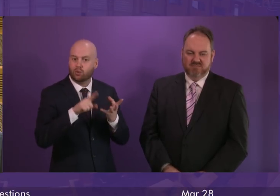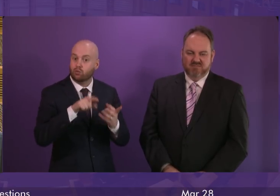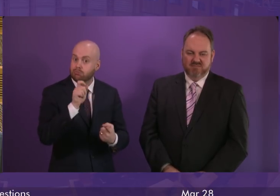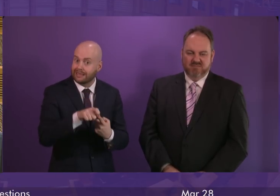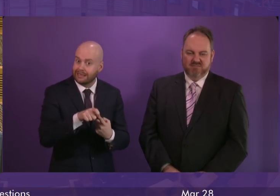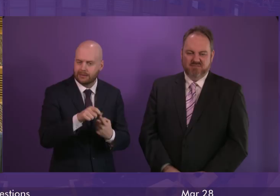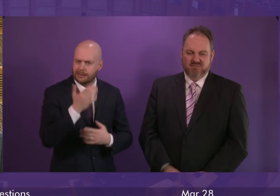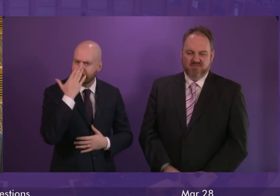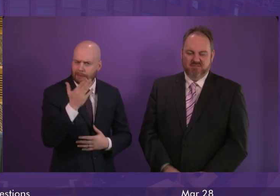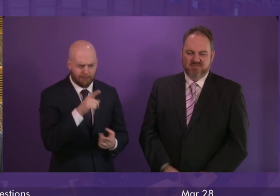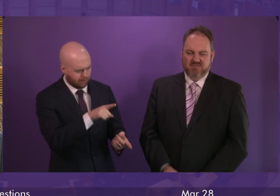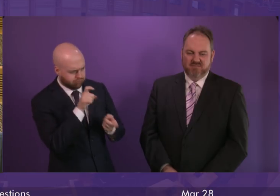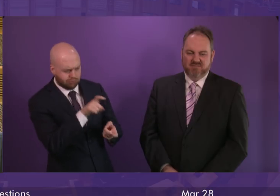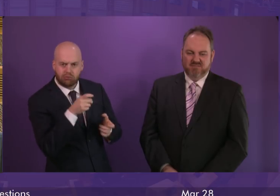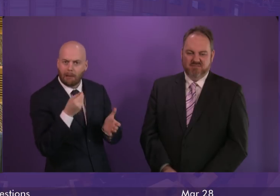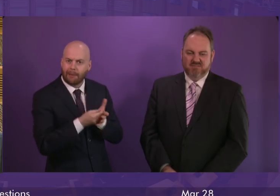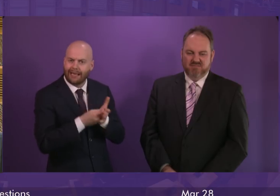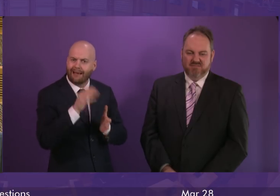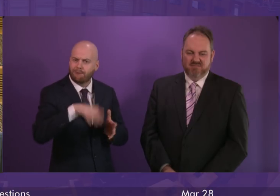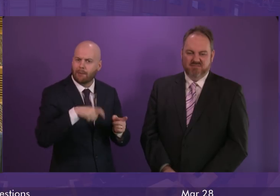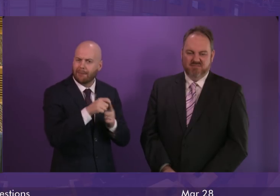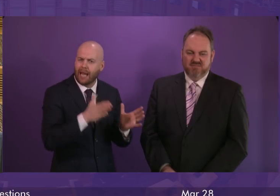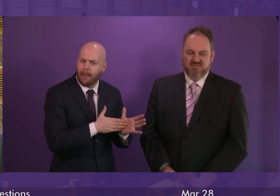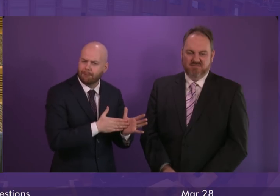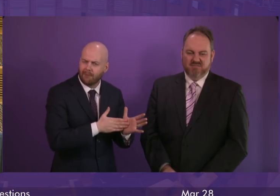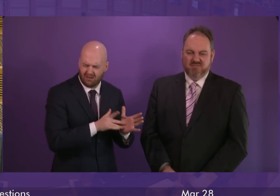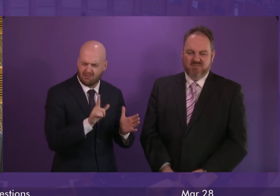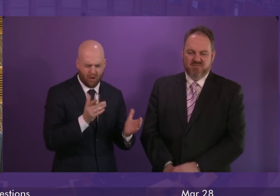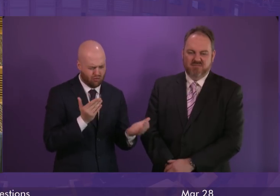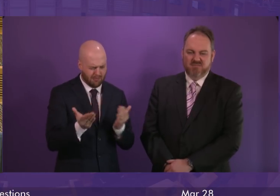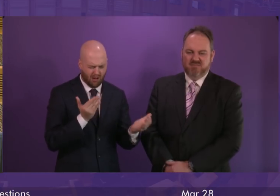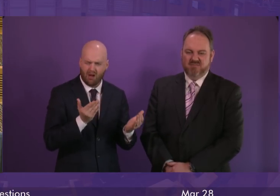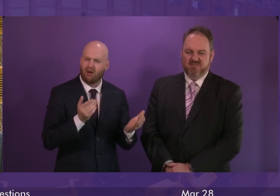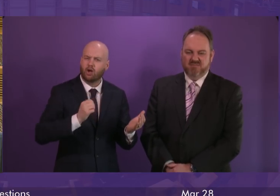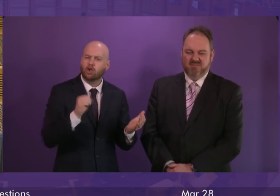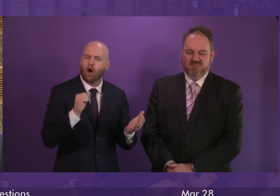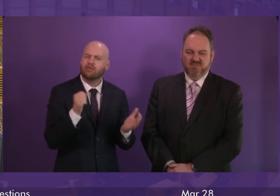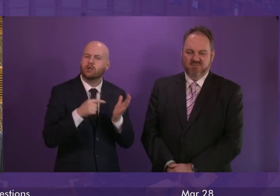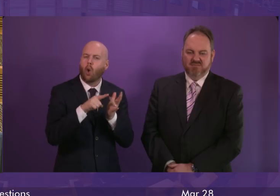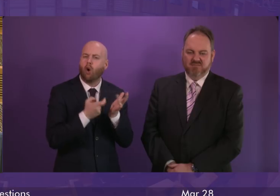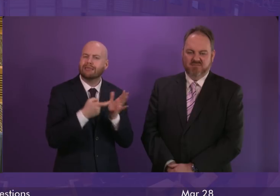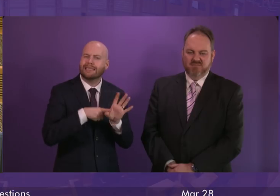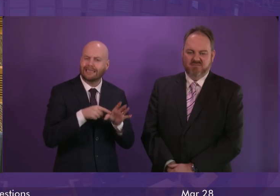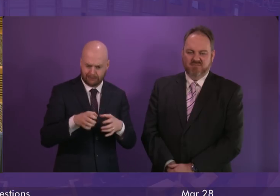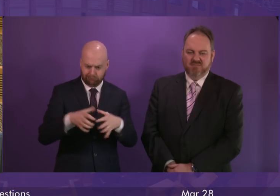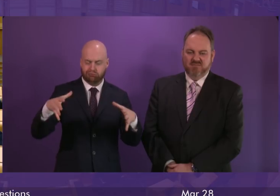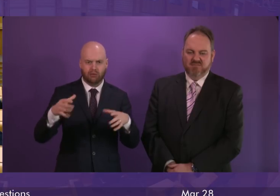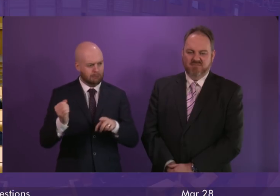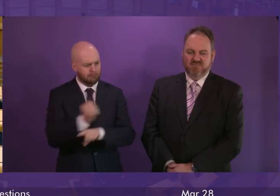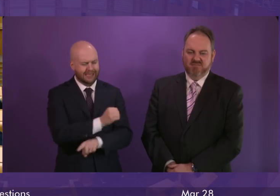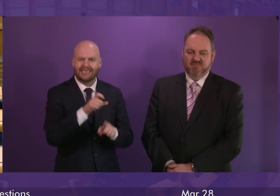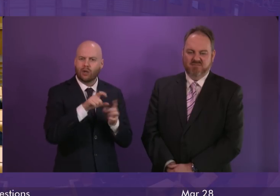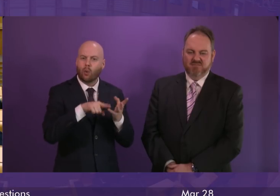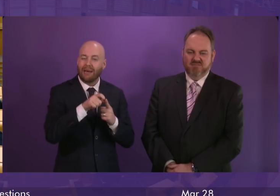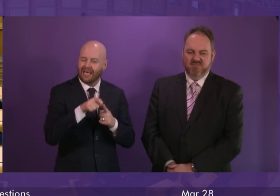of this money out of the Prime Minister. There's more Scottish Tories than there are DUP MPs, so why are they not managing to get anything for Scotland? Because